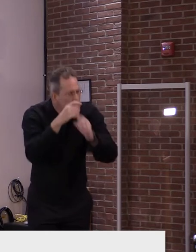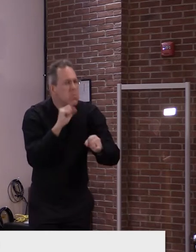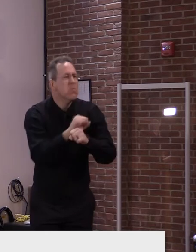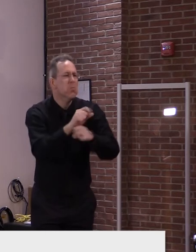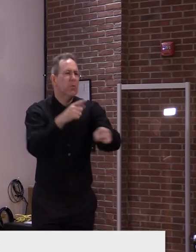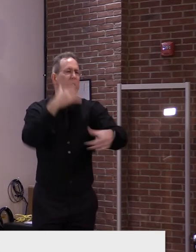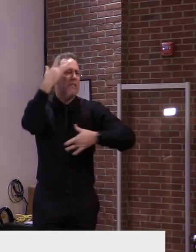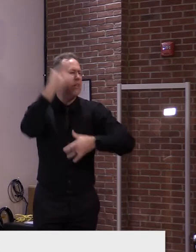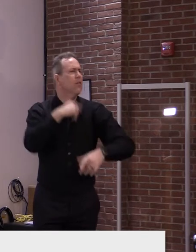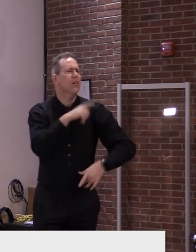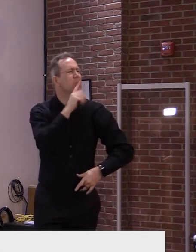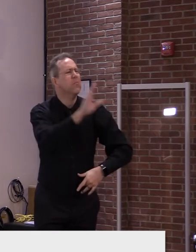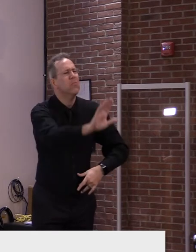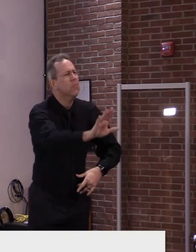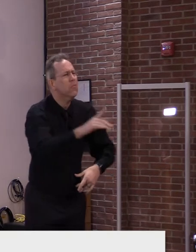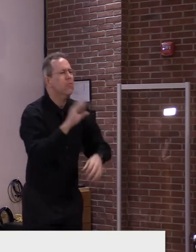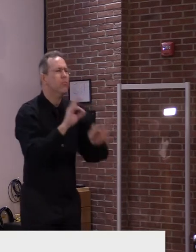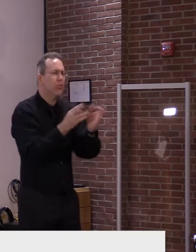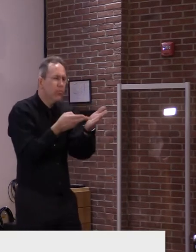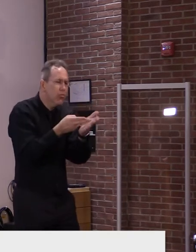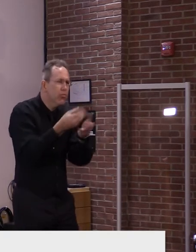Thanks very much. I appreciate it.